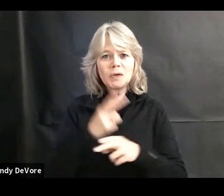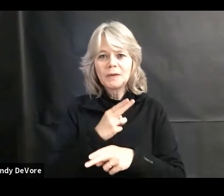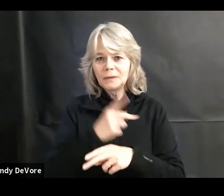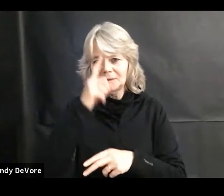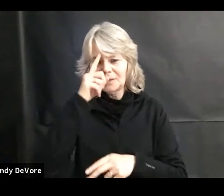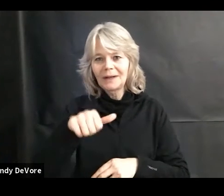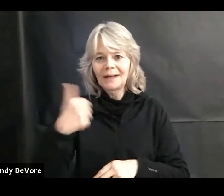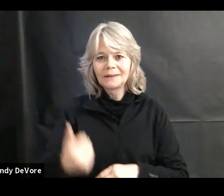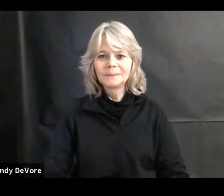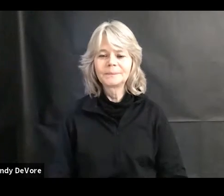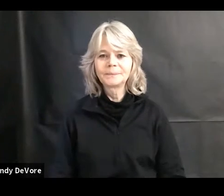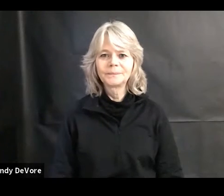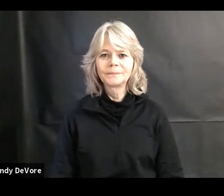fold it in a little rectangle.